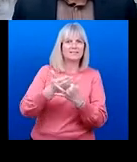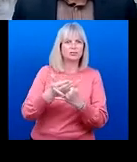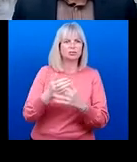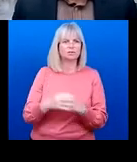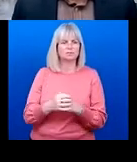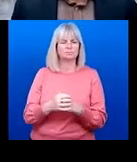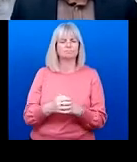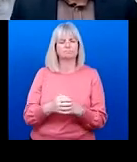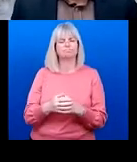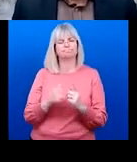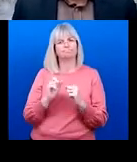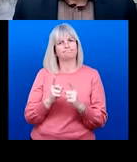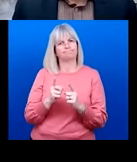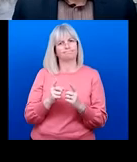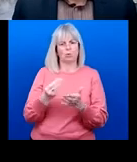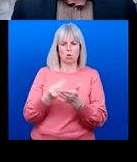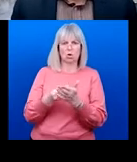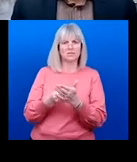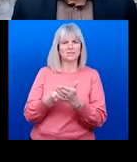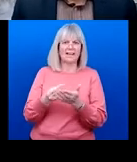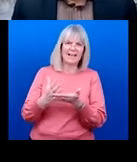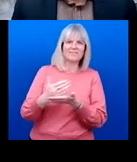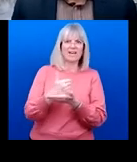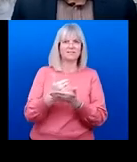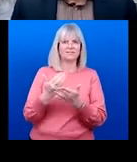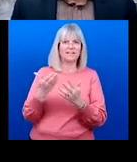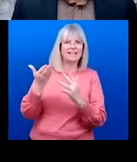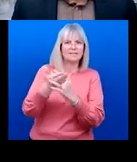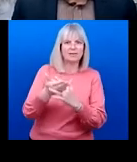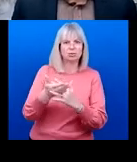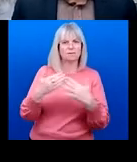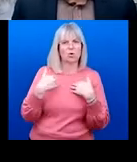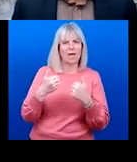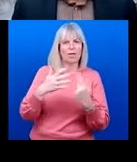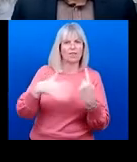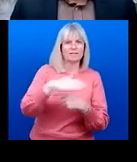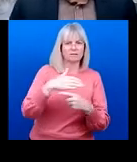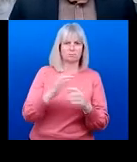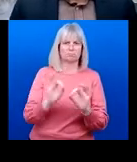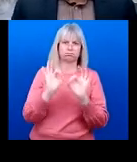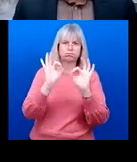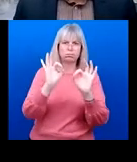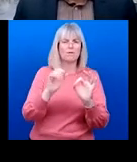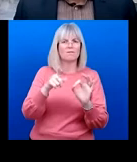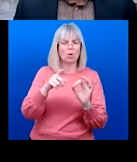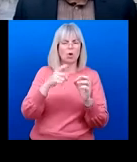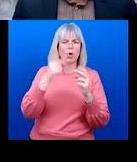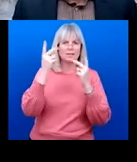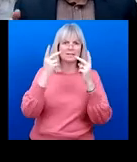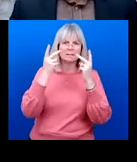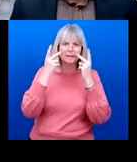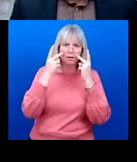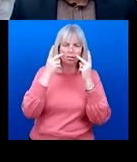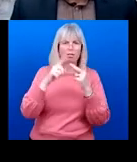effective interventions of all of the health sector in the provision of spectacles and also cataract surgery. Alakos They're also linked with